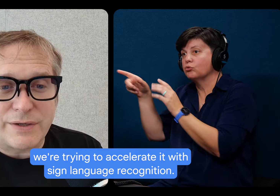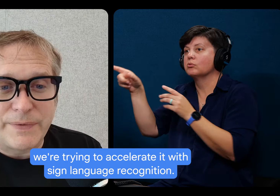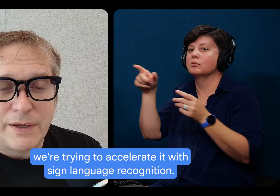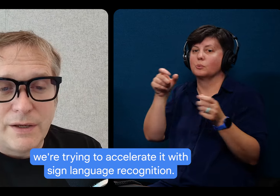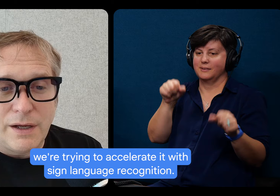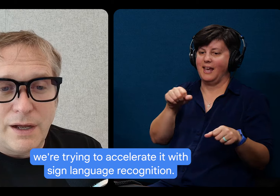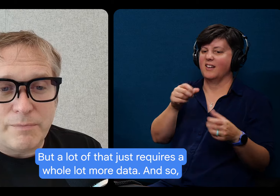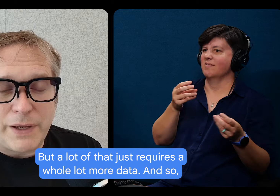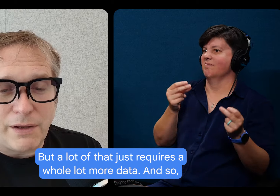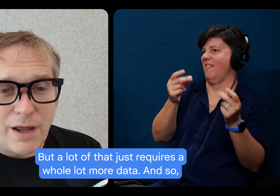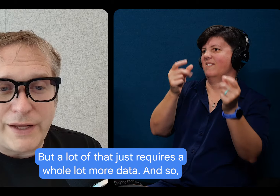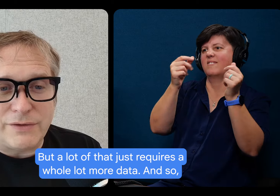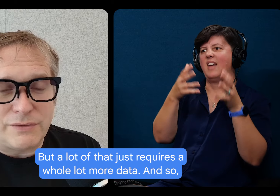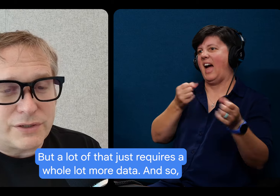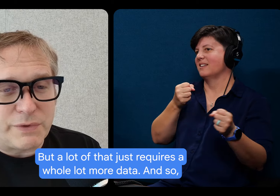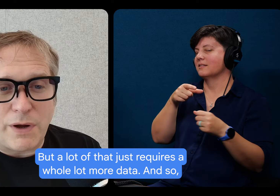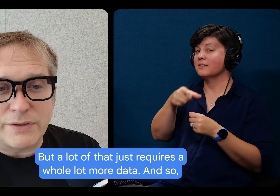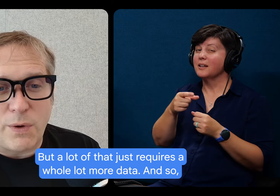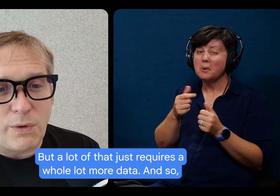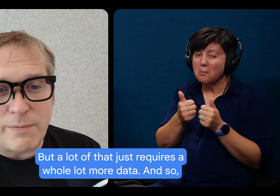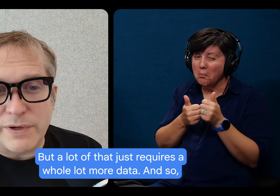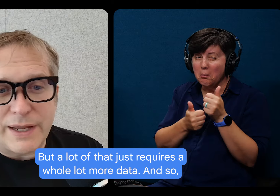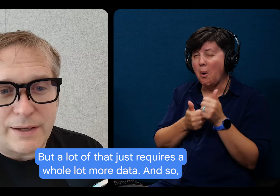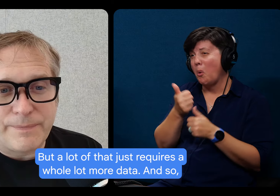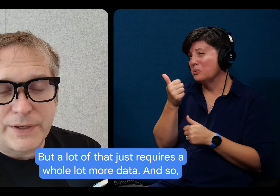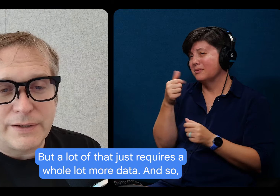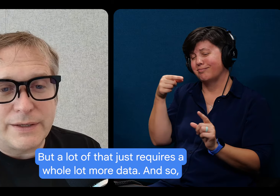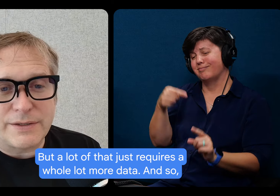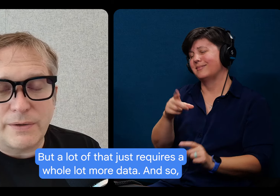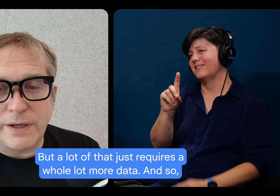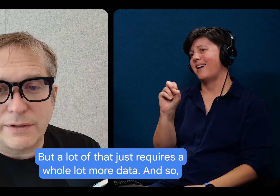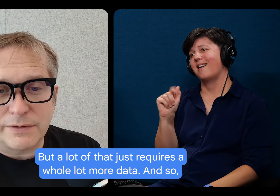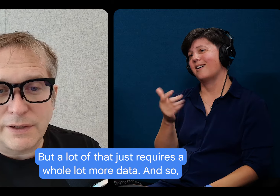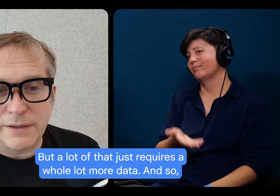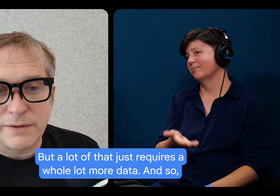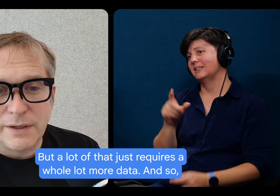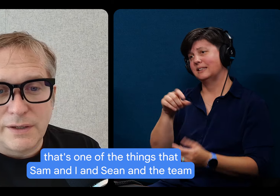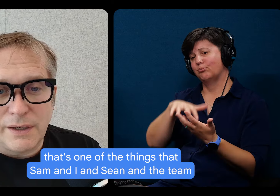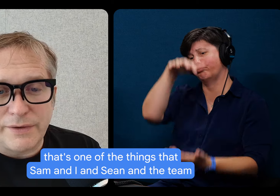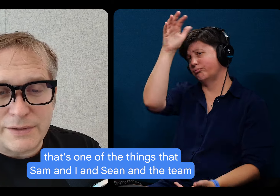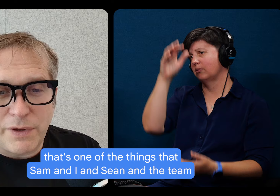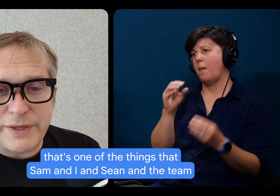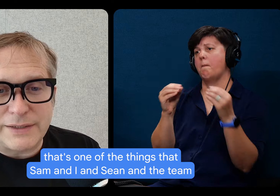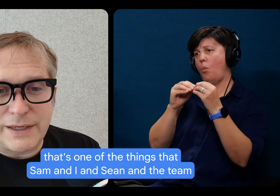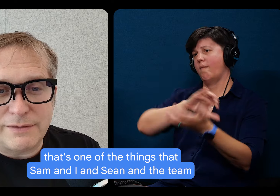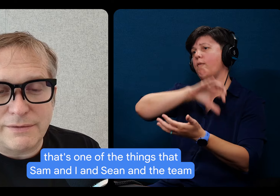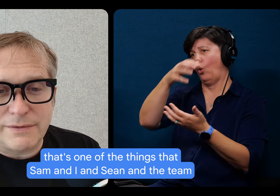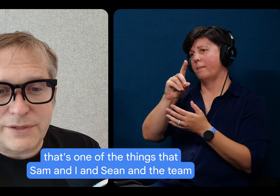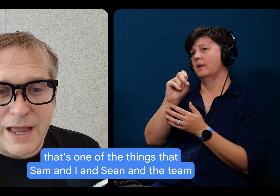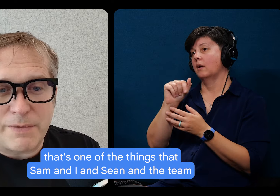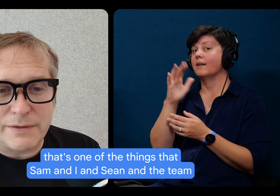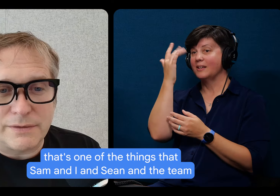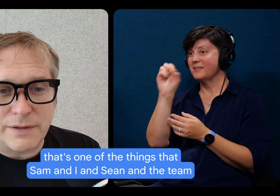recognition. Um, but a lot of that just requires a whole lot more data. And so, uh, uh, that's one of the things that